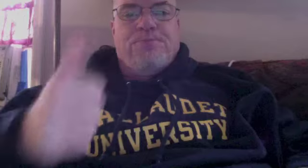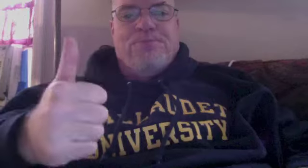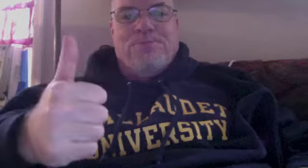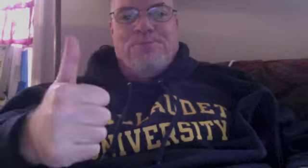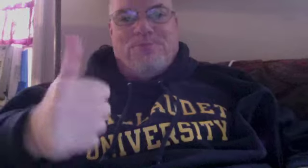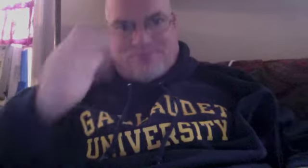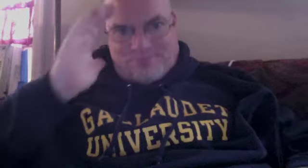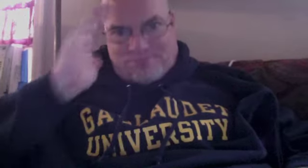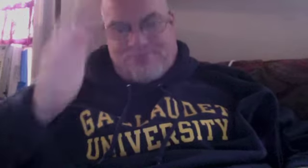Hello.